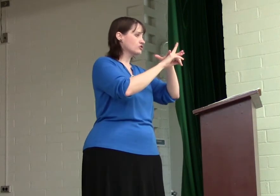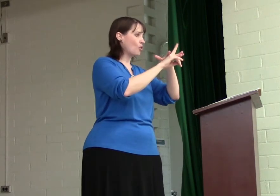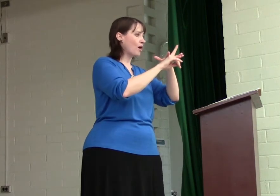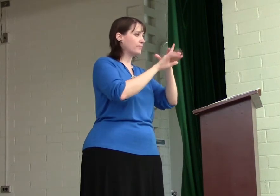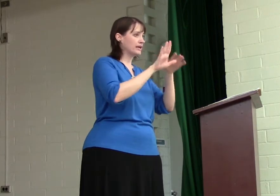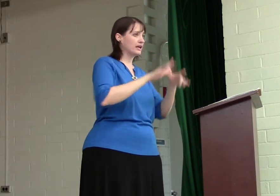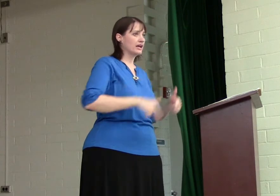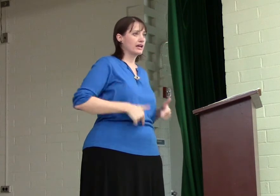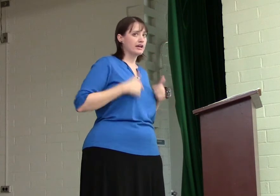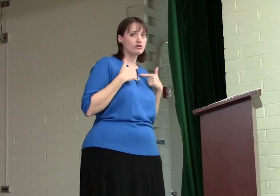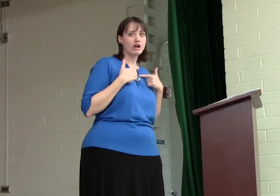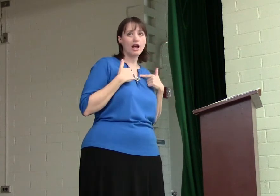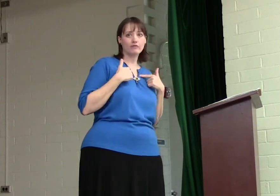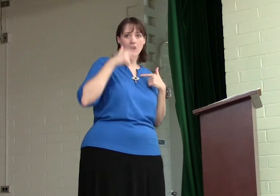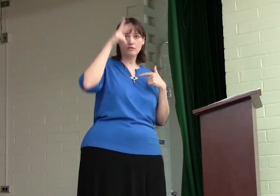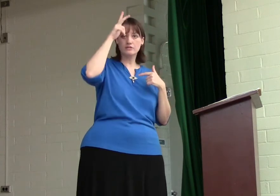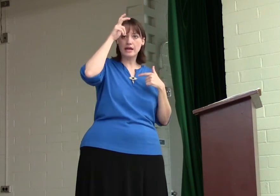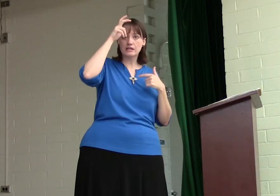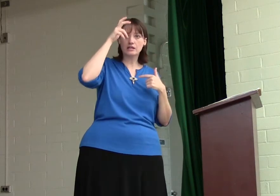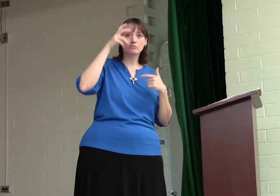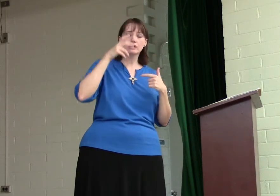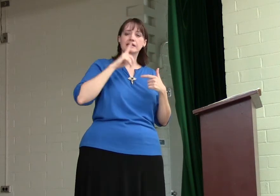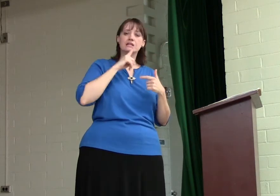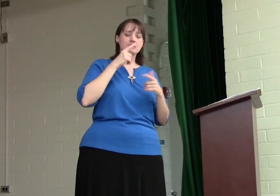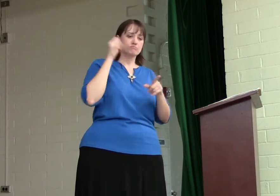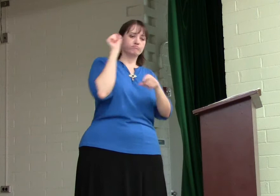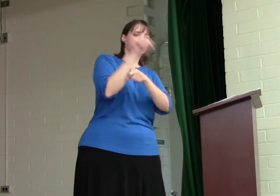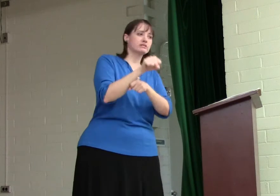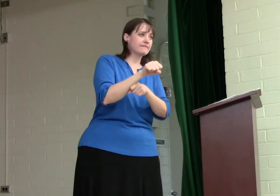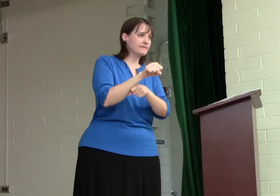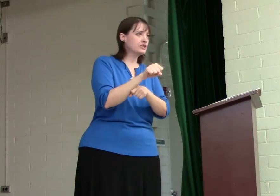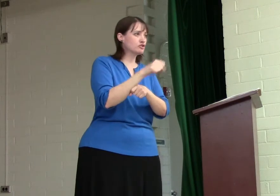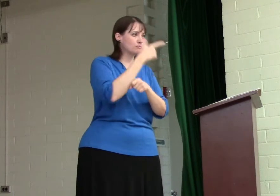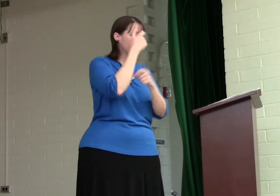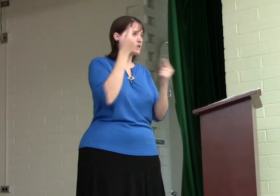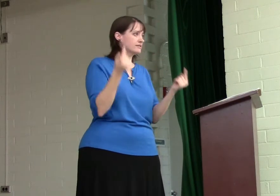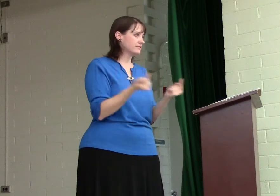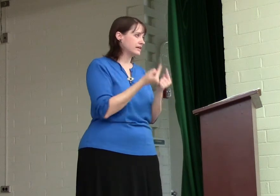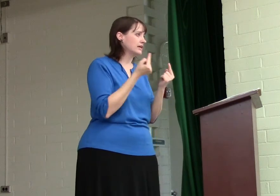show up in your life. How Satan can really defeat you because of sin.